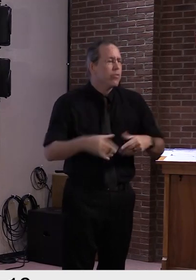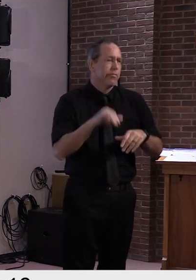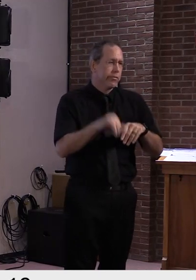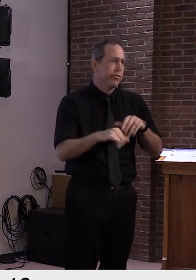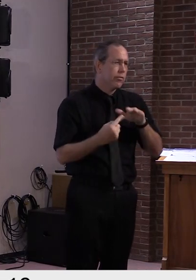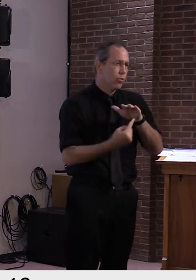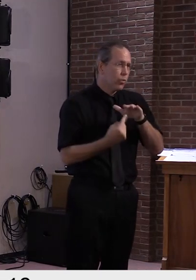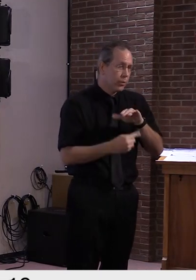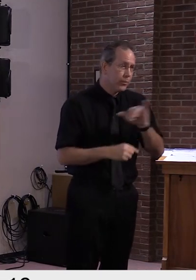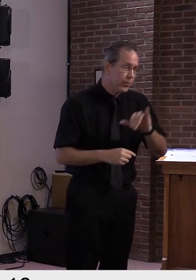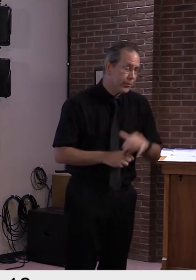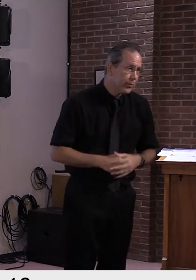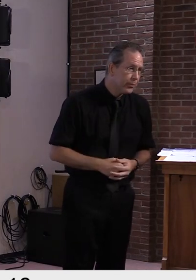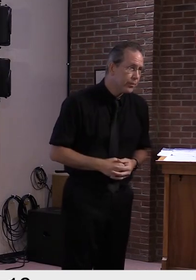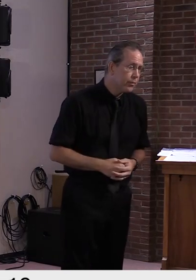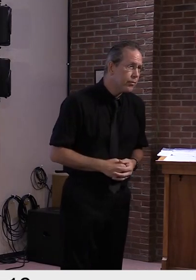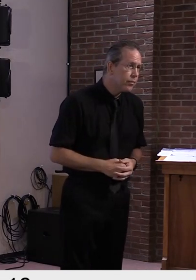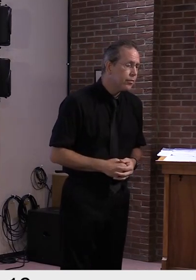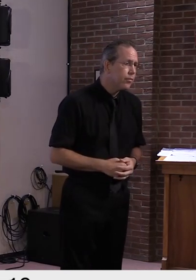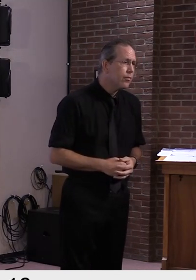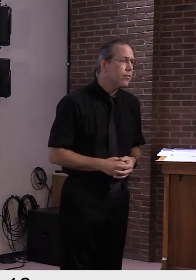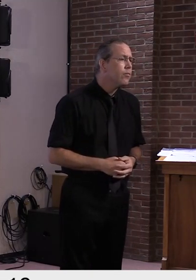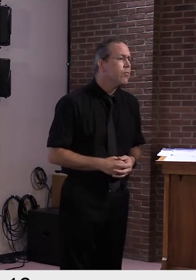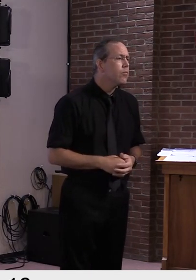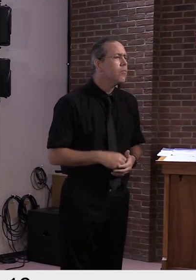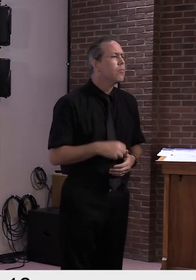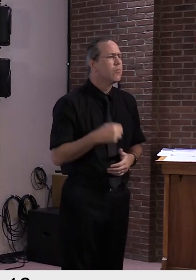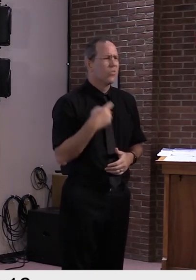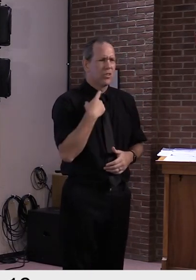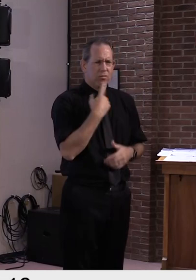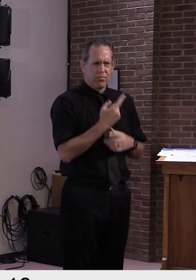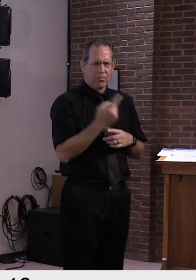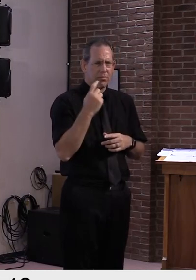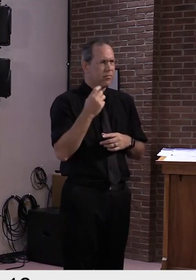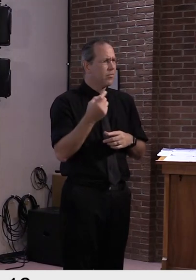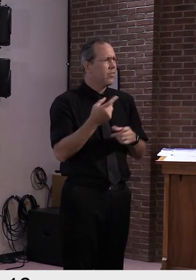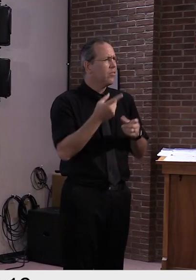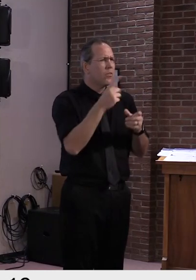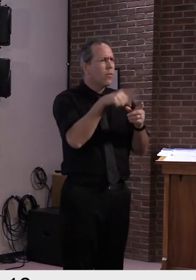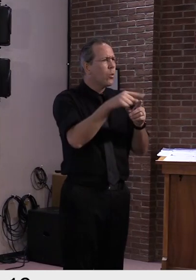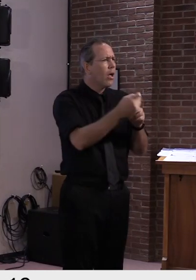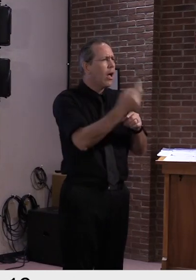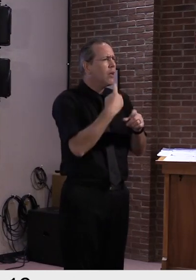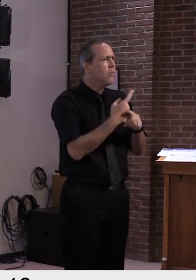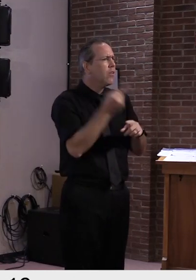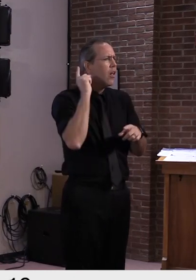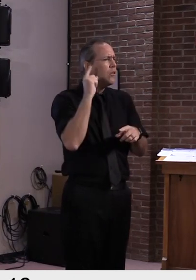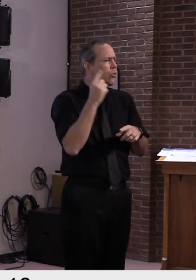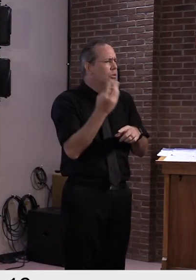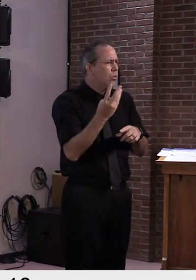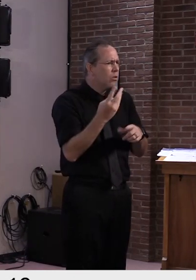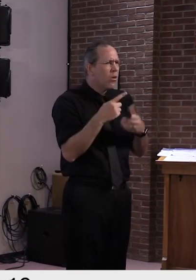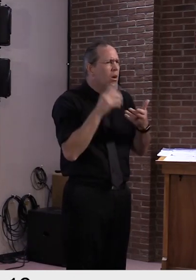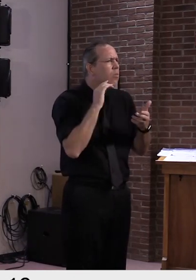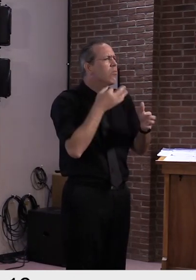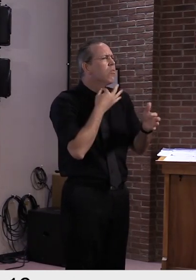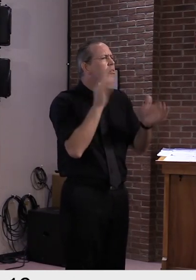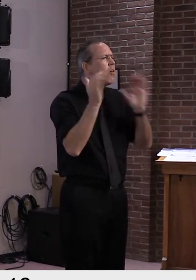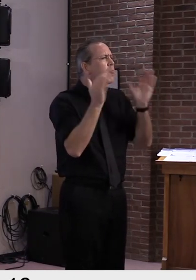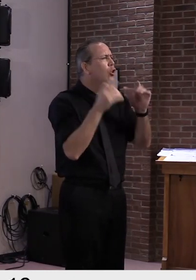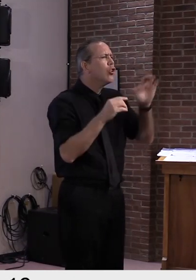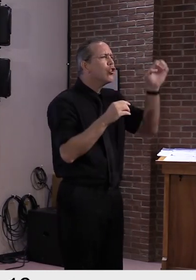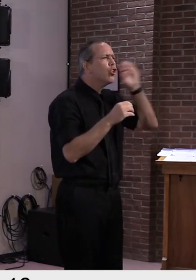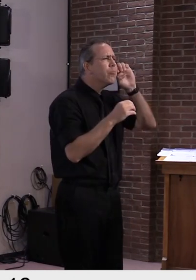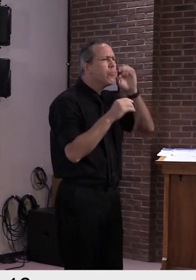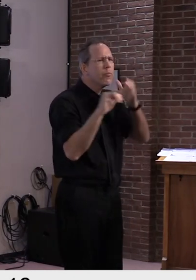Ending here on a question from last week about how our travel metrics compare to the standards employed by others around us, particularly